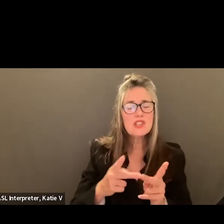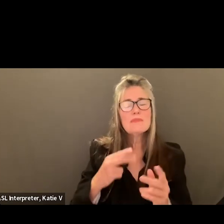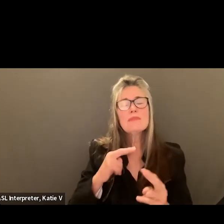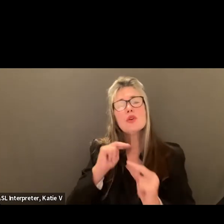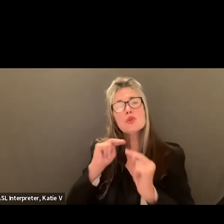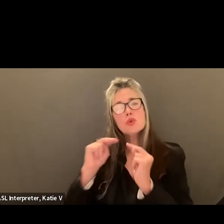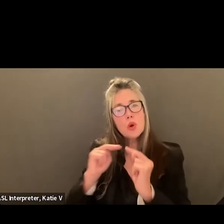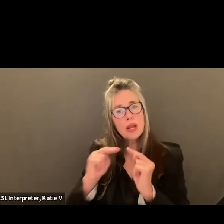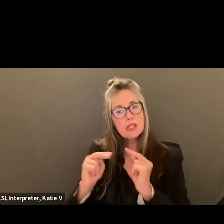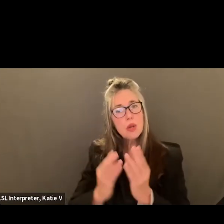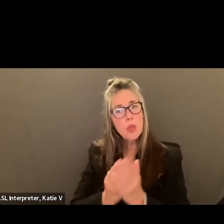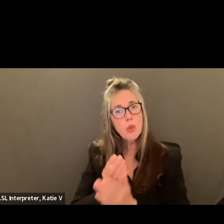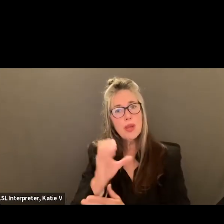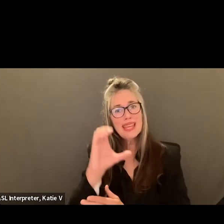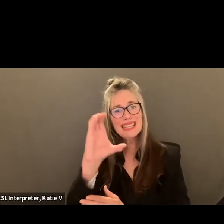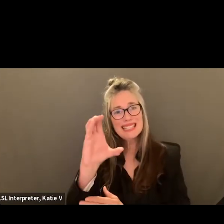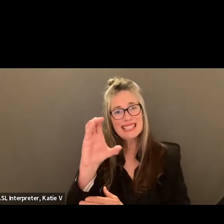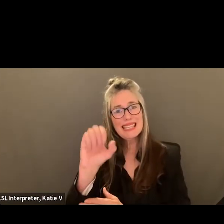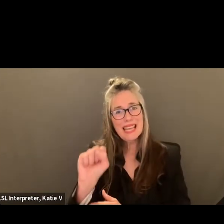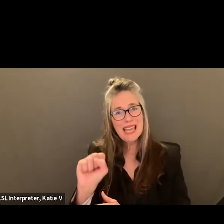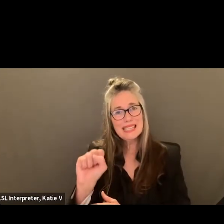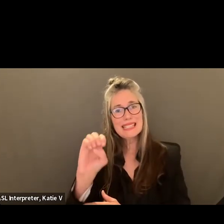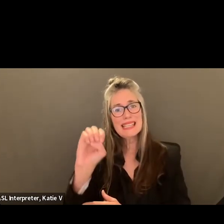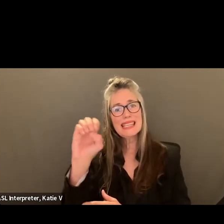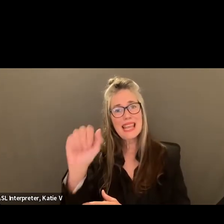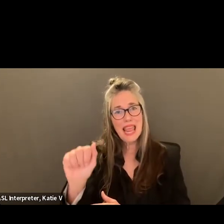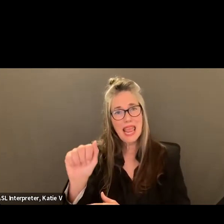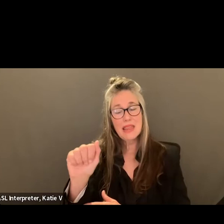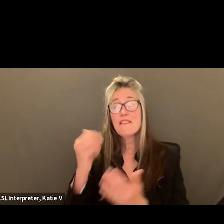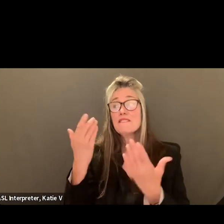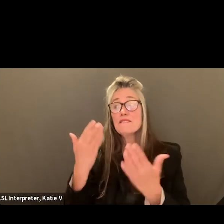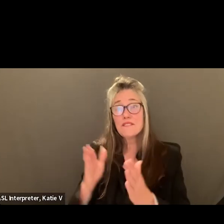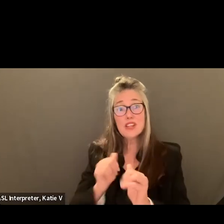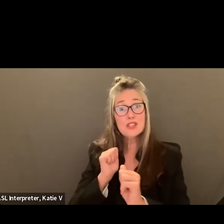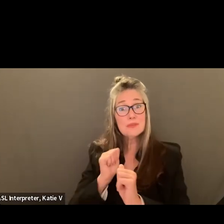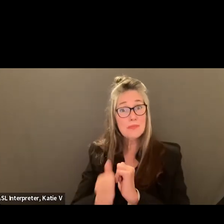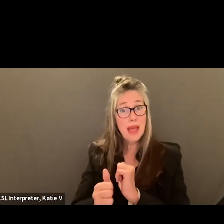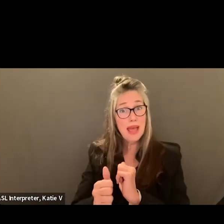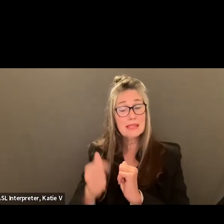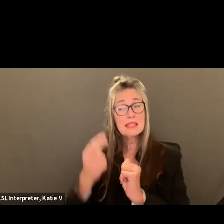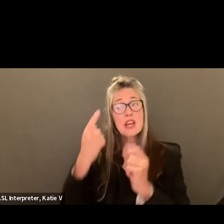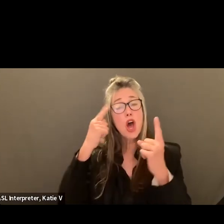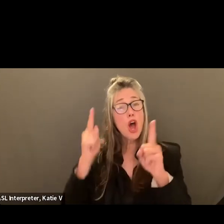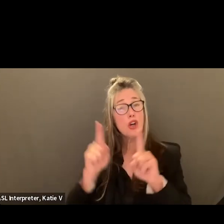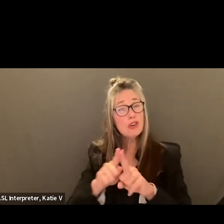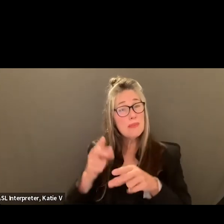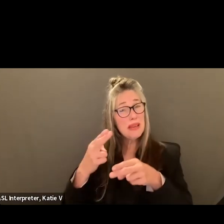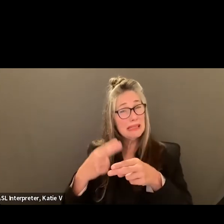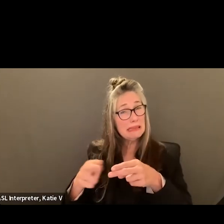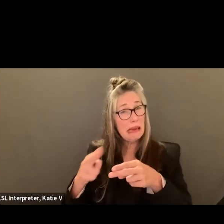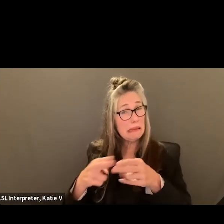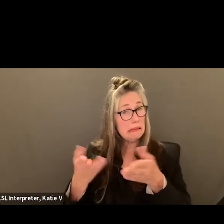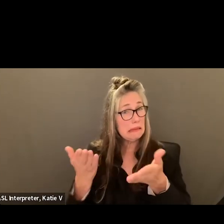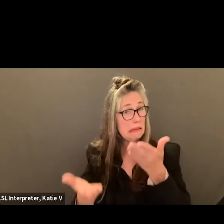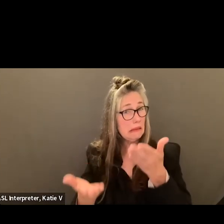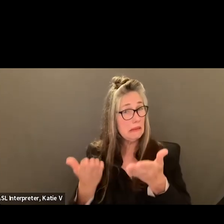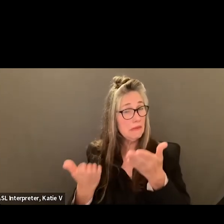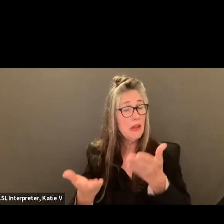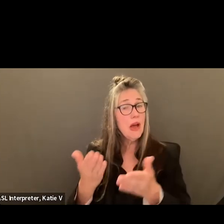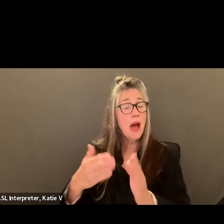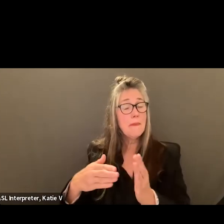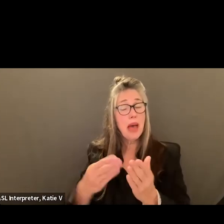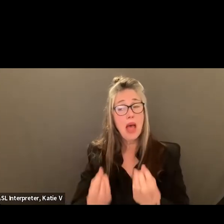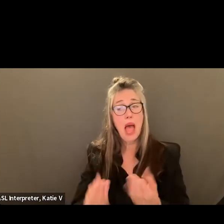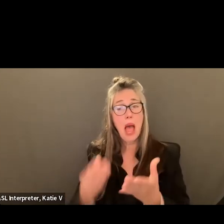with CSEA. Once we go through that process and we get a tentative agreement on what the salary range will be,